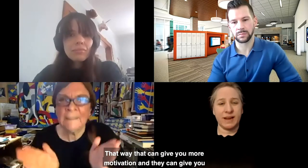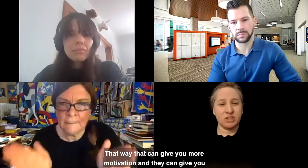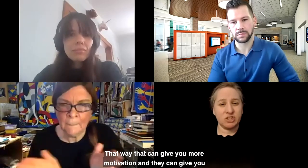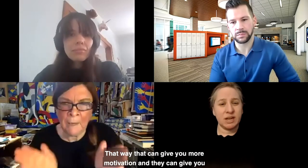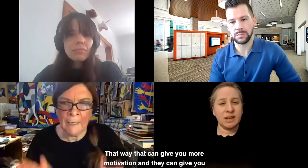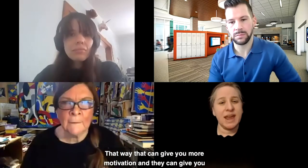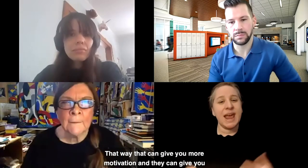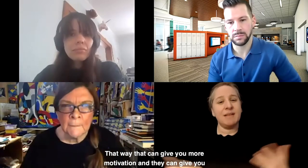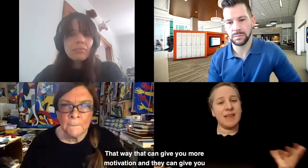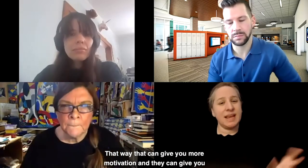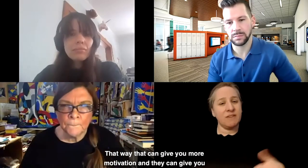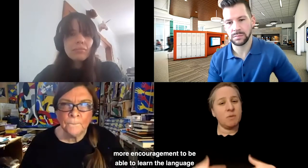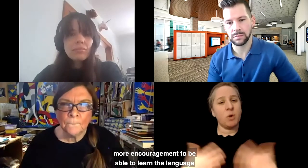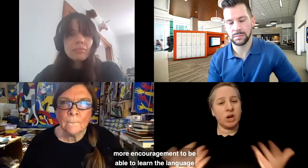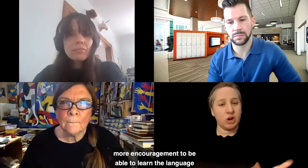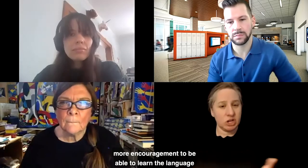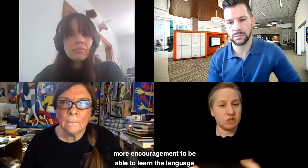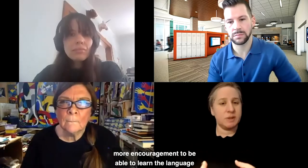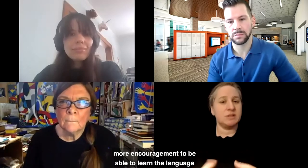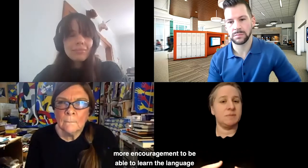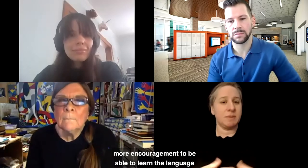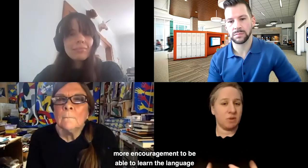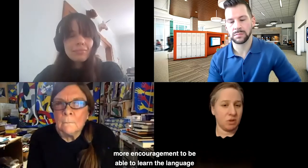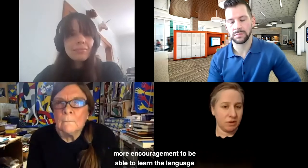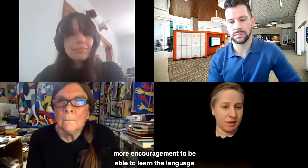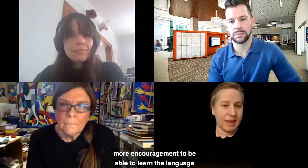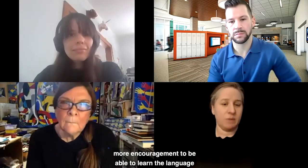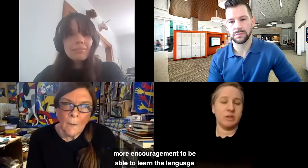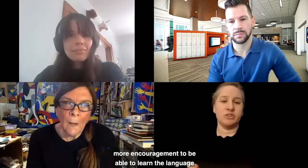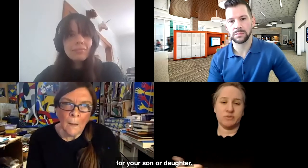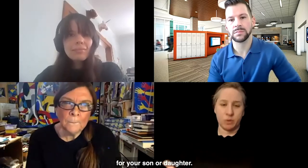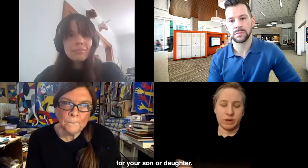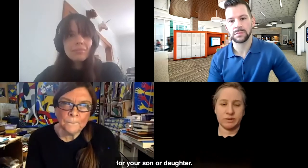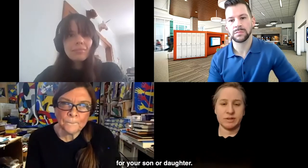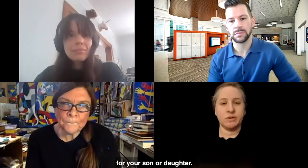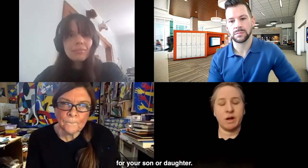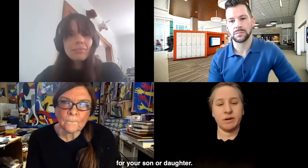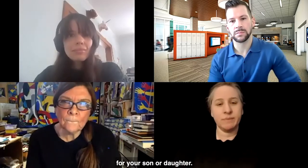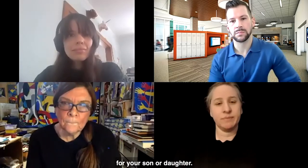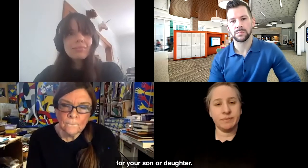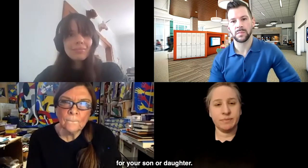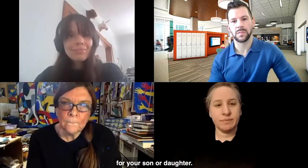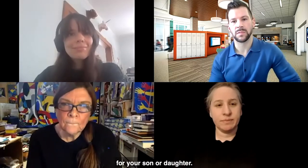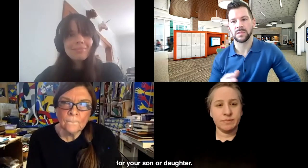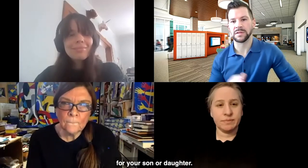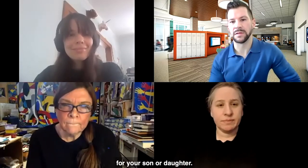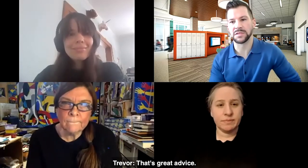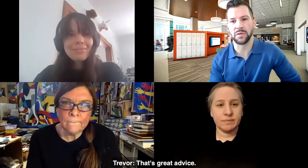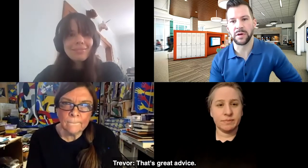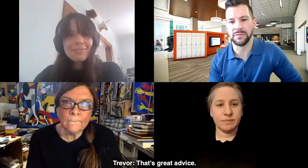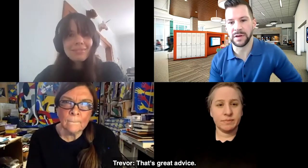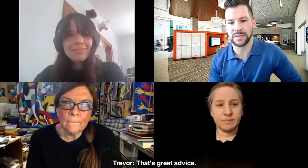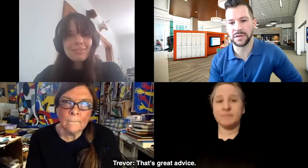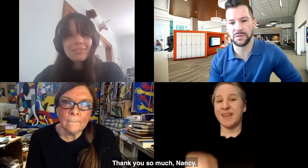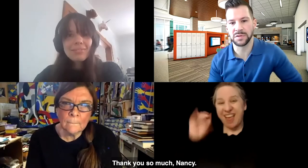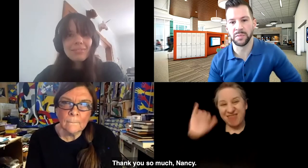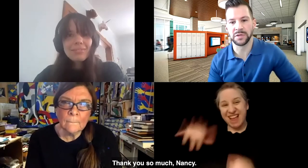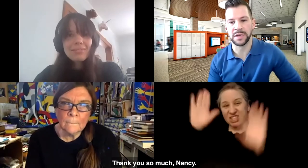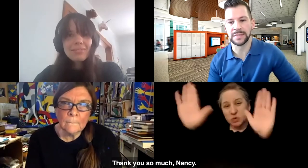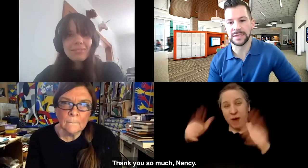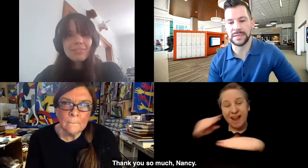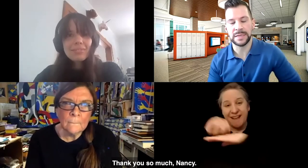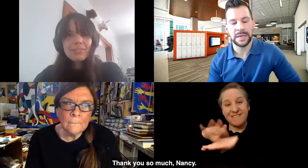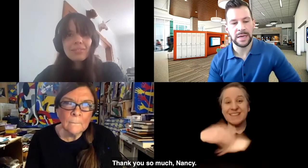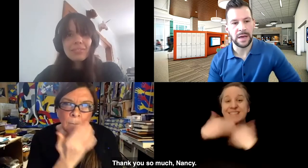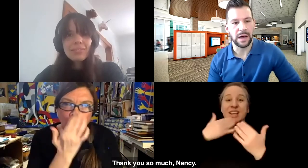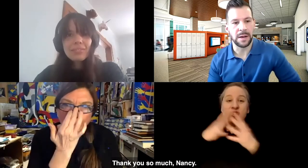motivation. And they can give you more encouragement to be able to learn the language for your son or daughter. Trevor speaking. That's great advice. Thank you so